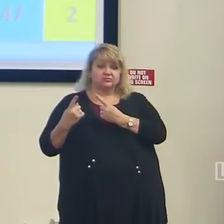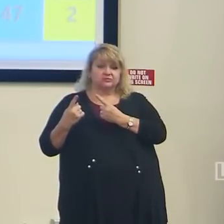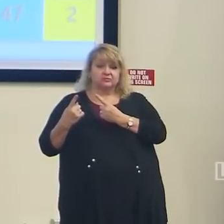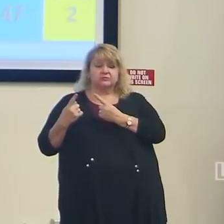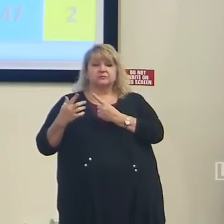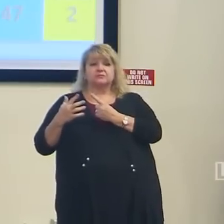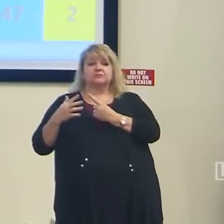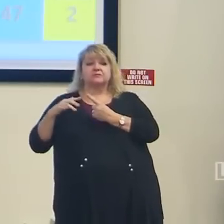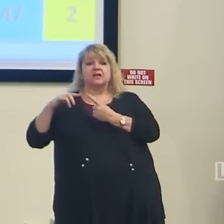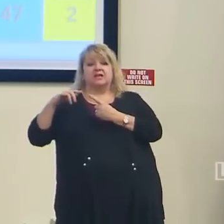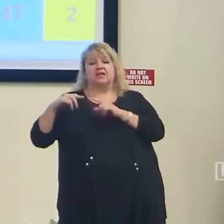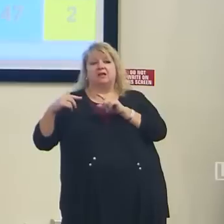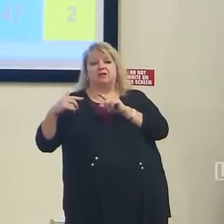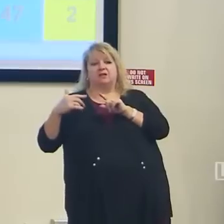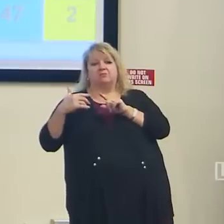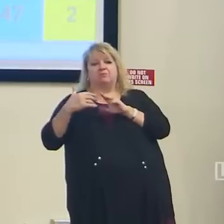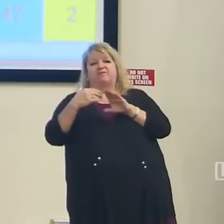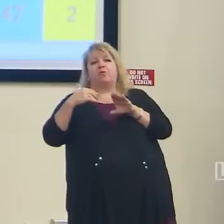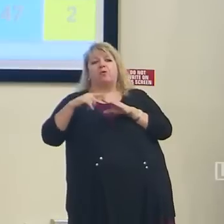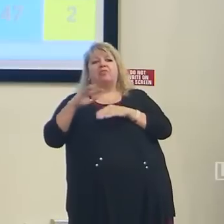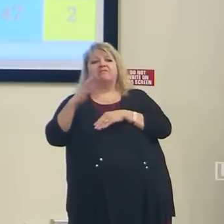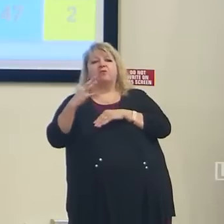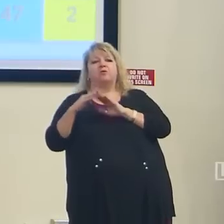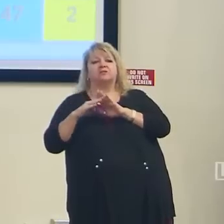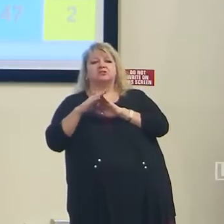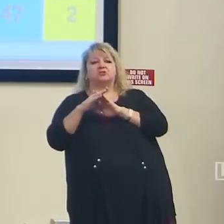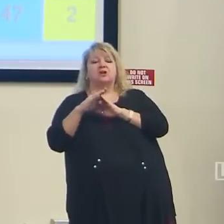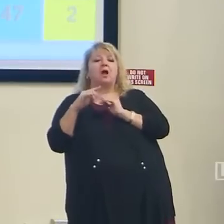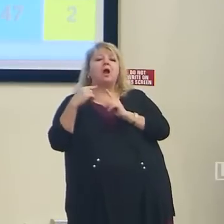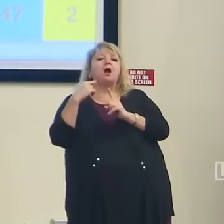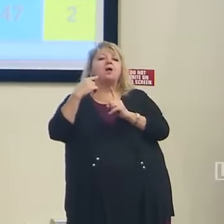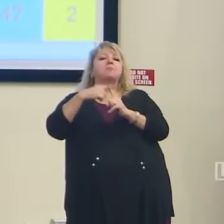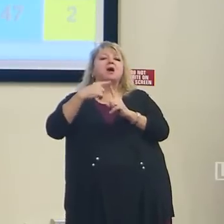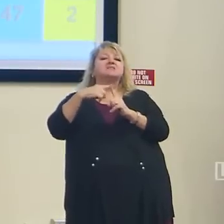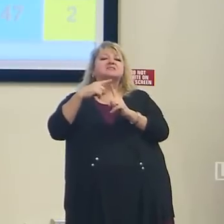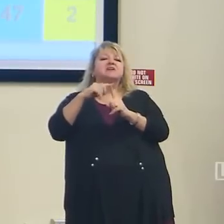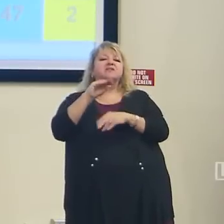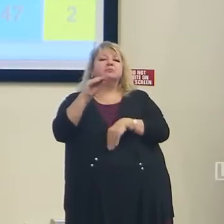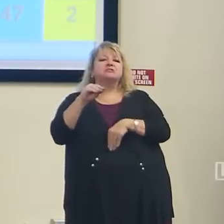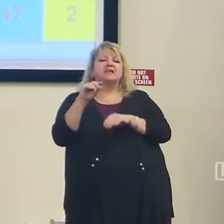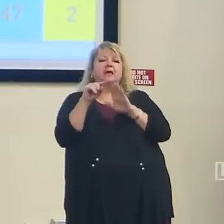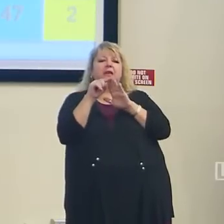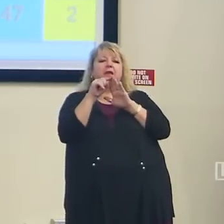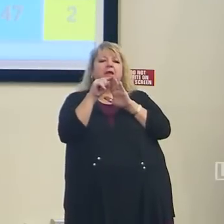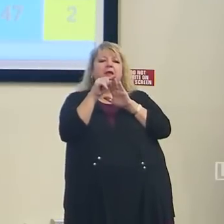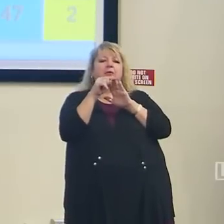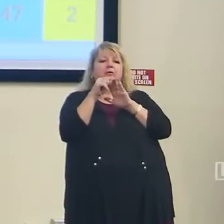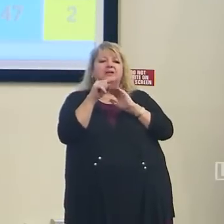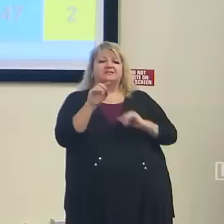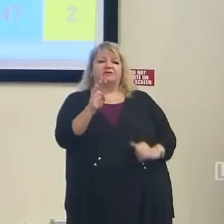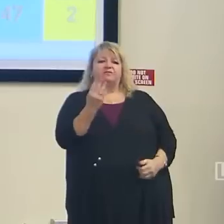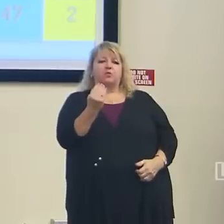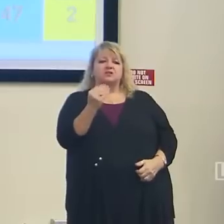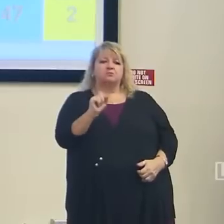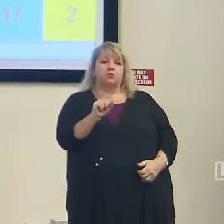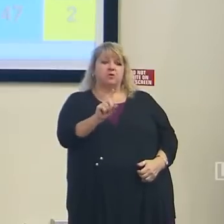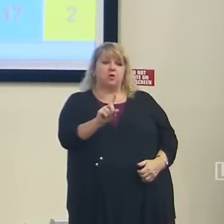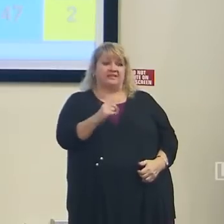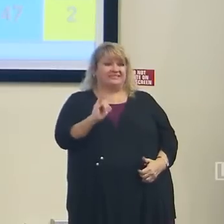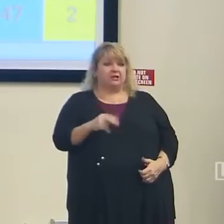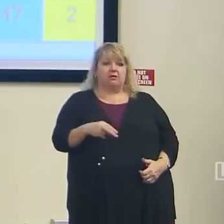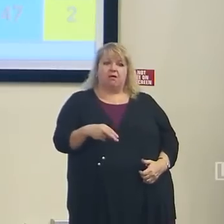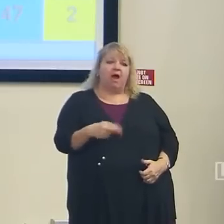beginning of this fourth surge. Percent positivity has gone down a couple points from our peak, but now it's at 14.1, which is still